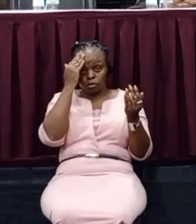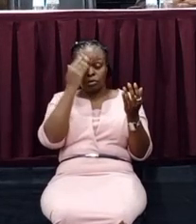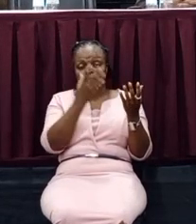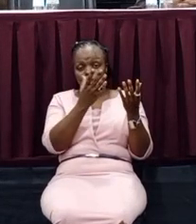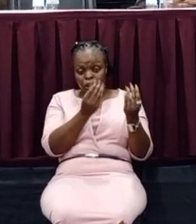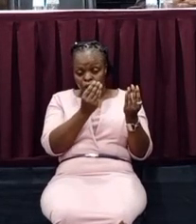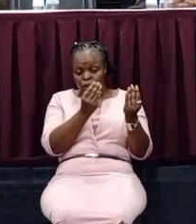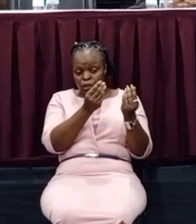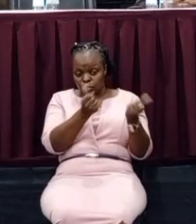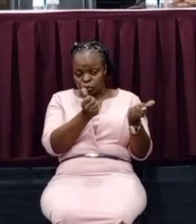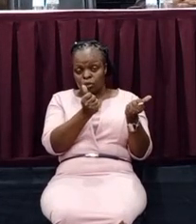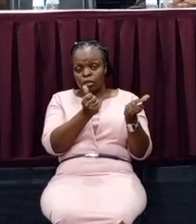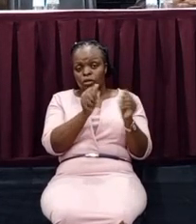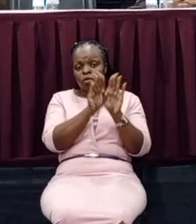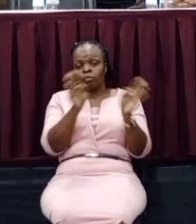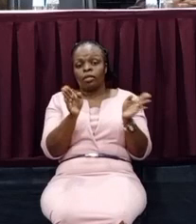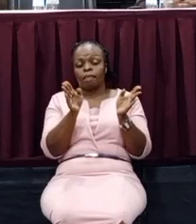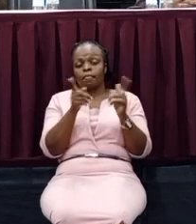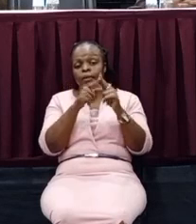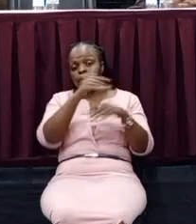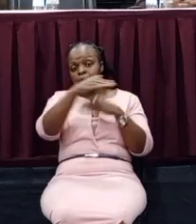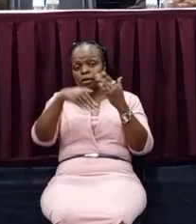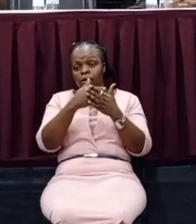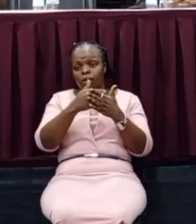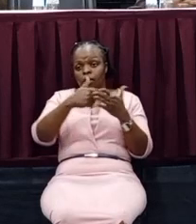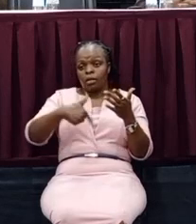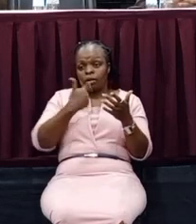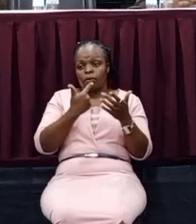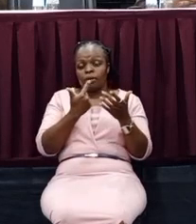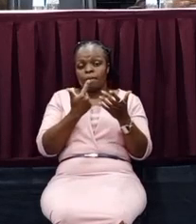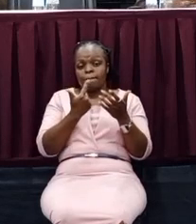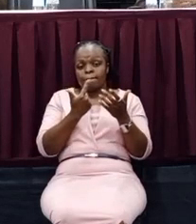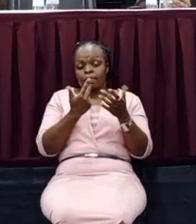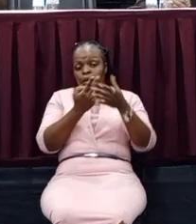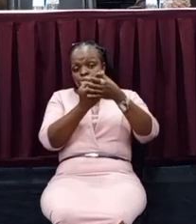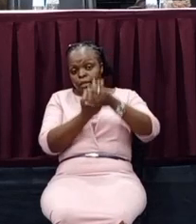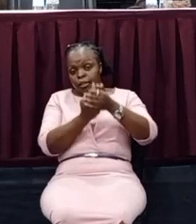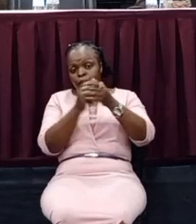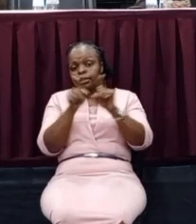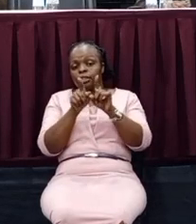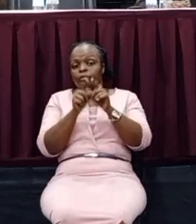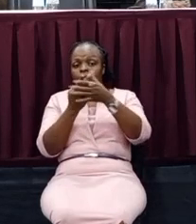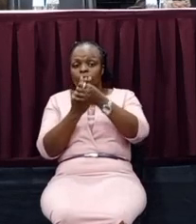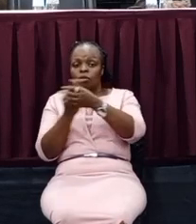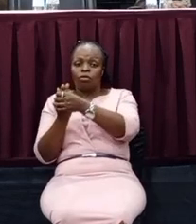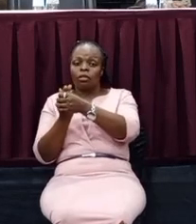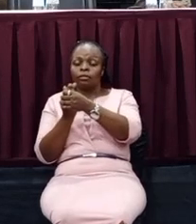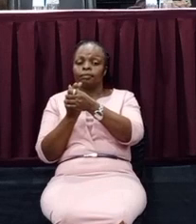which is transparent, to all our partners and stakeholders. You have seen,